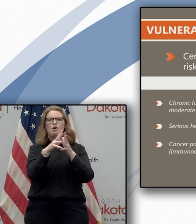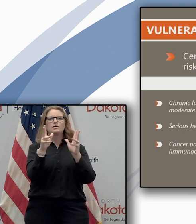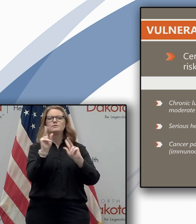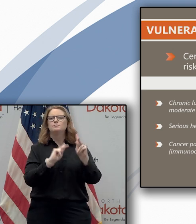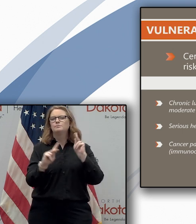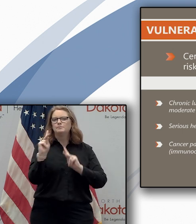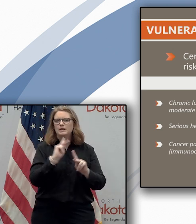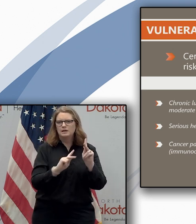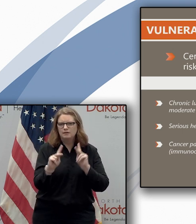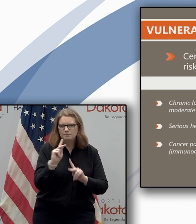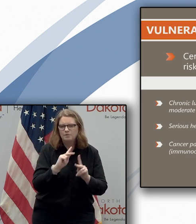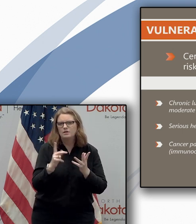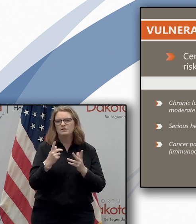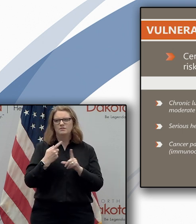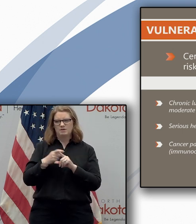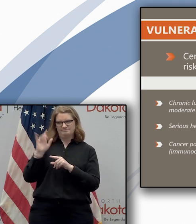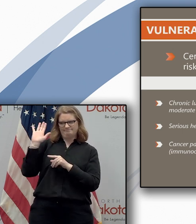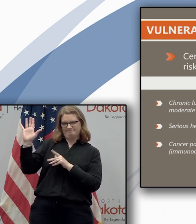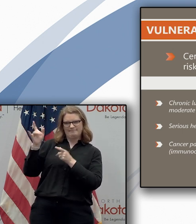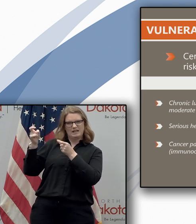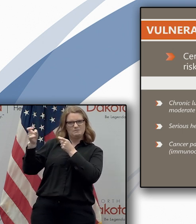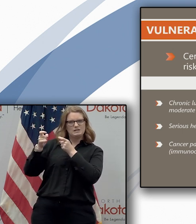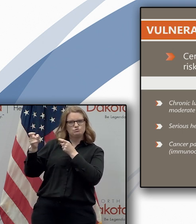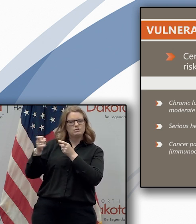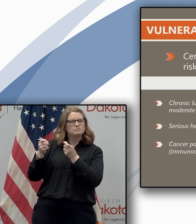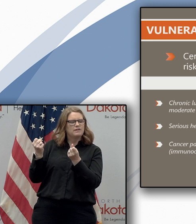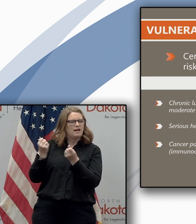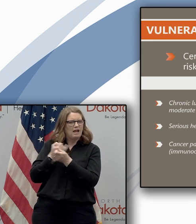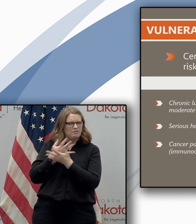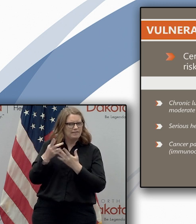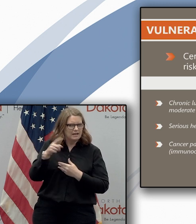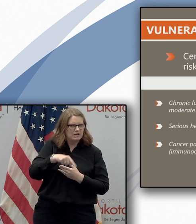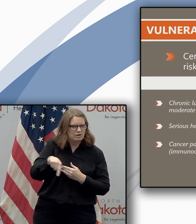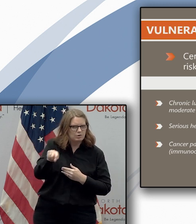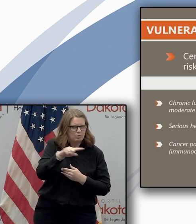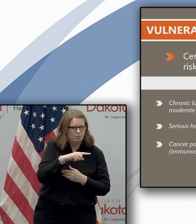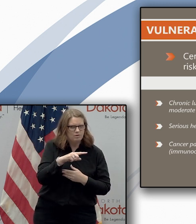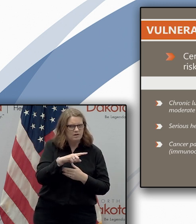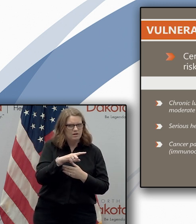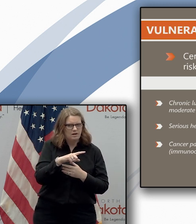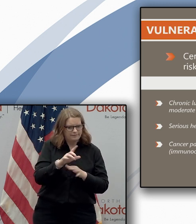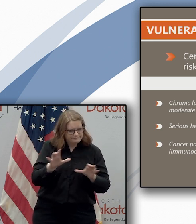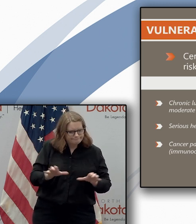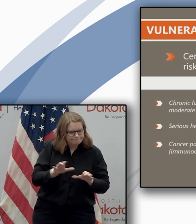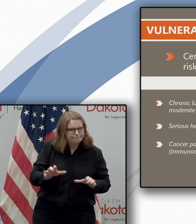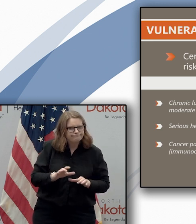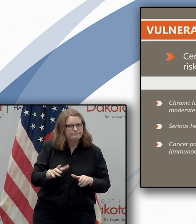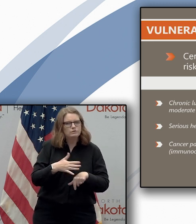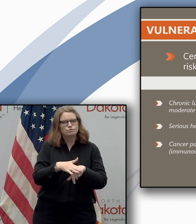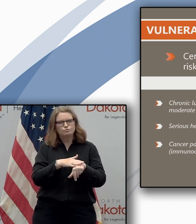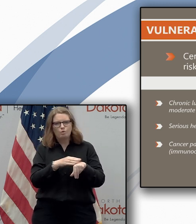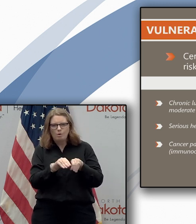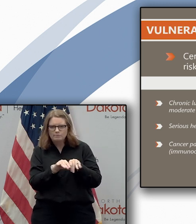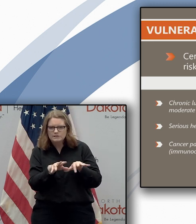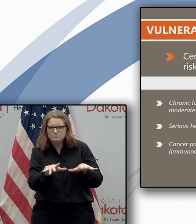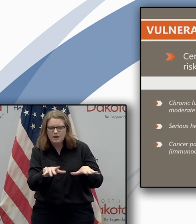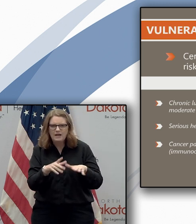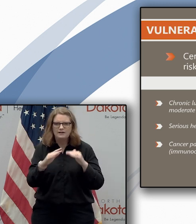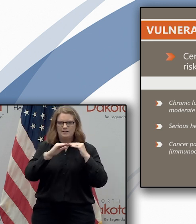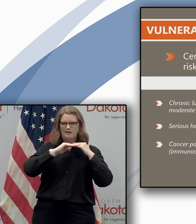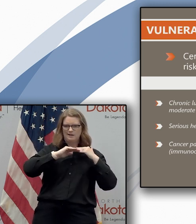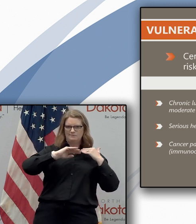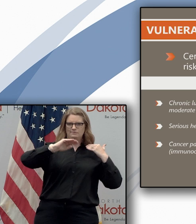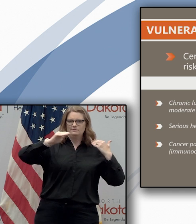President and the entire administration for everything that the American people have done to help slow the spread and flatten the curve in